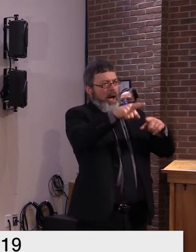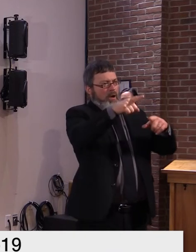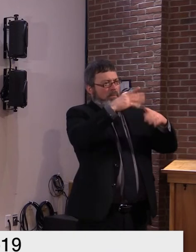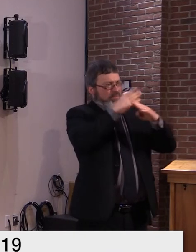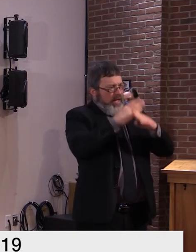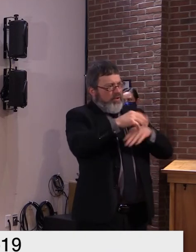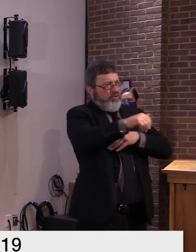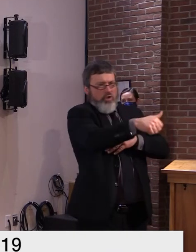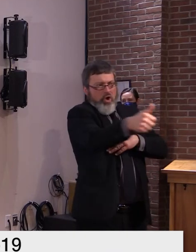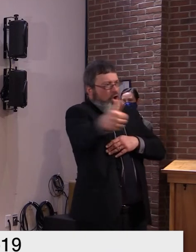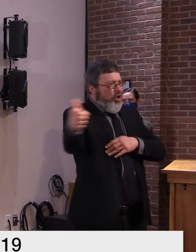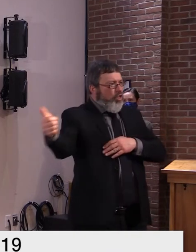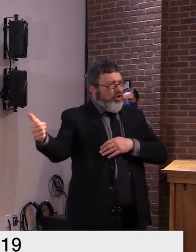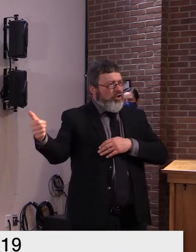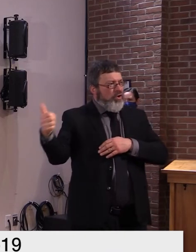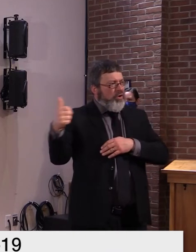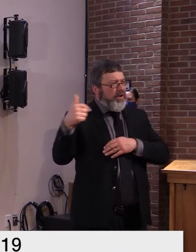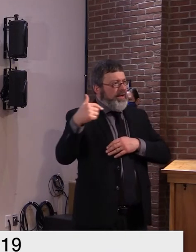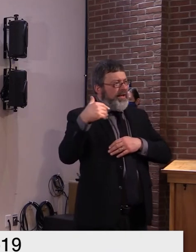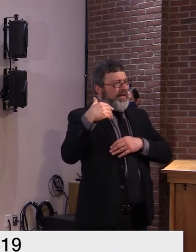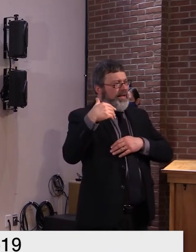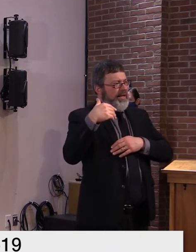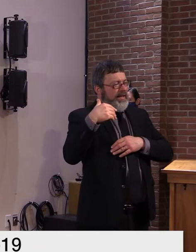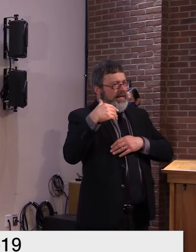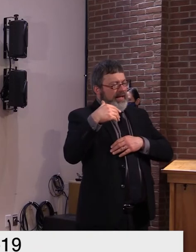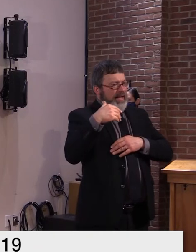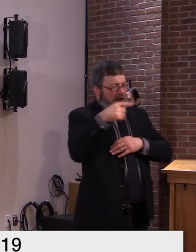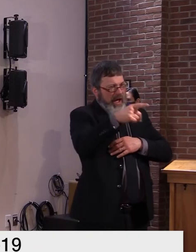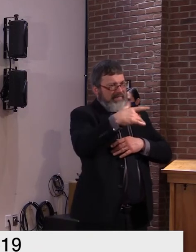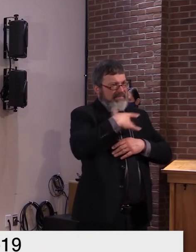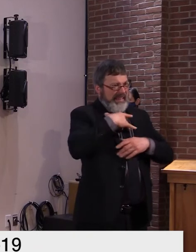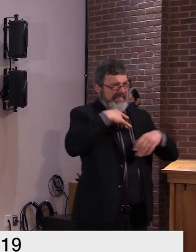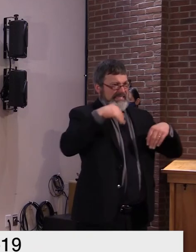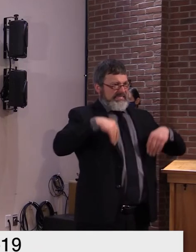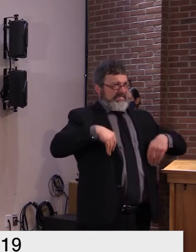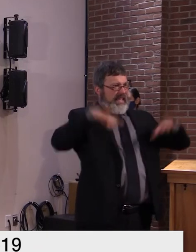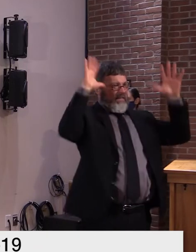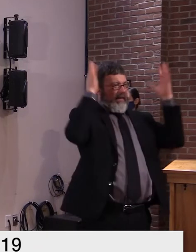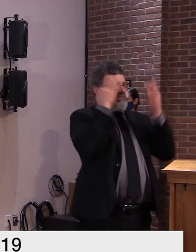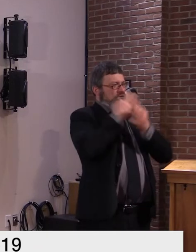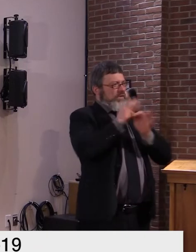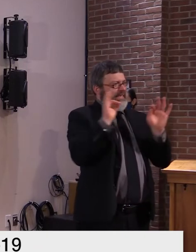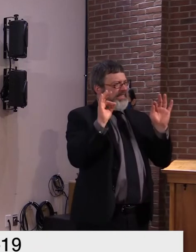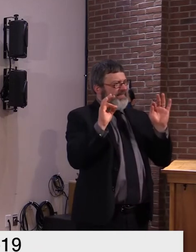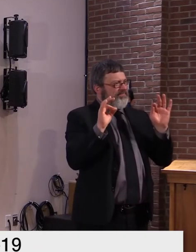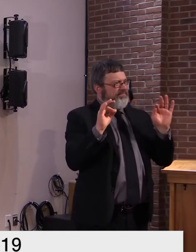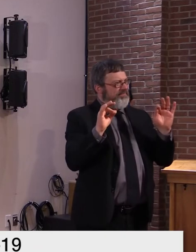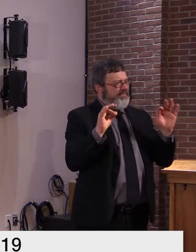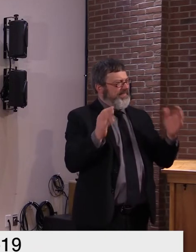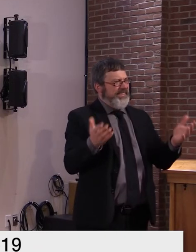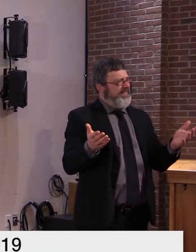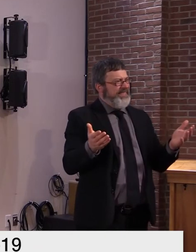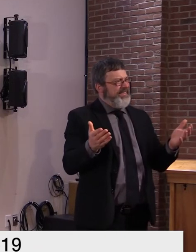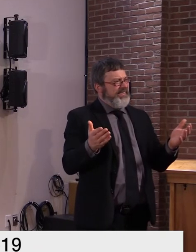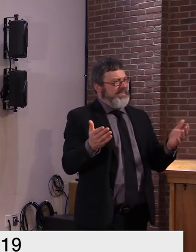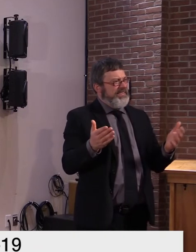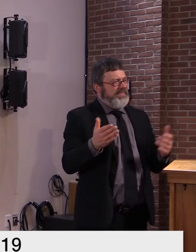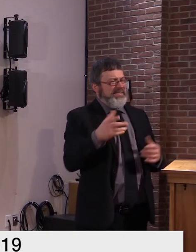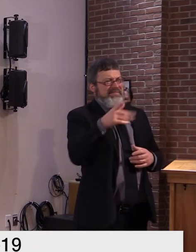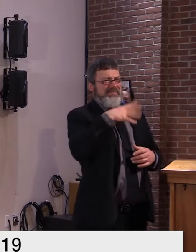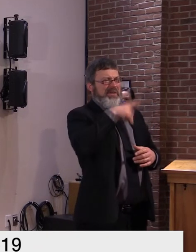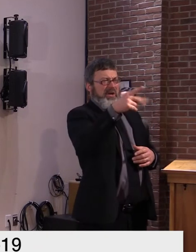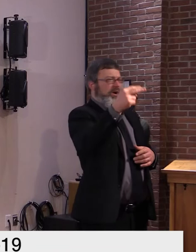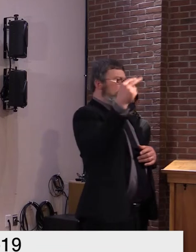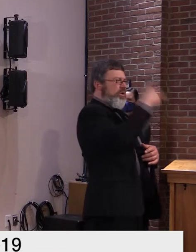for many, especially if you think about the greatest generation and what they had to go through during World War II,